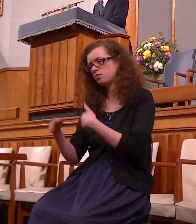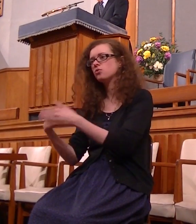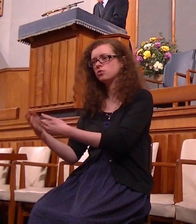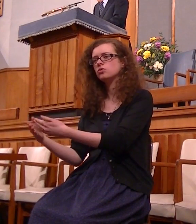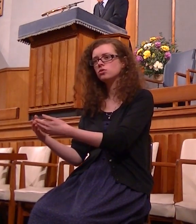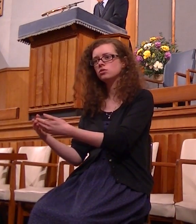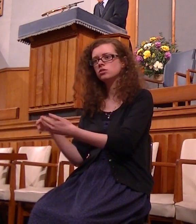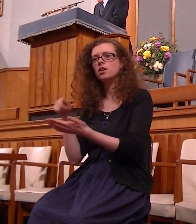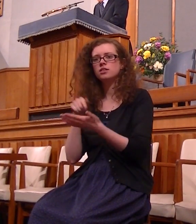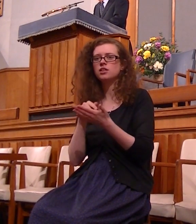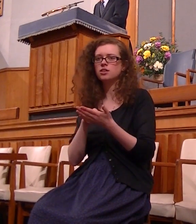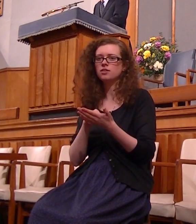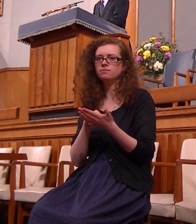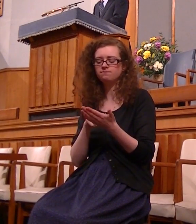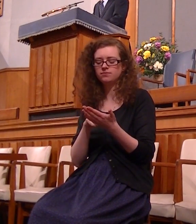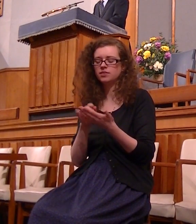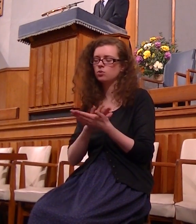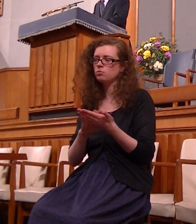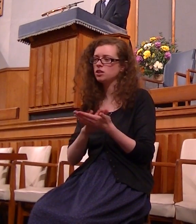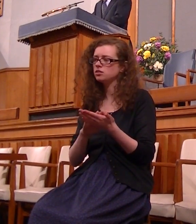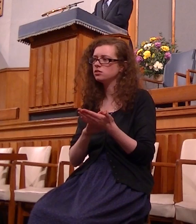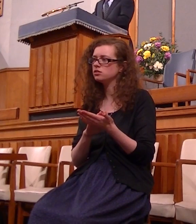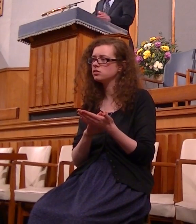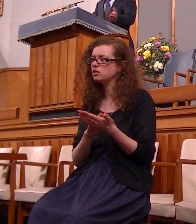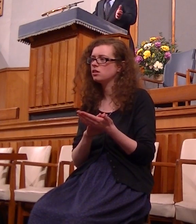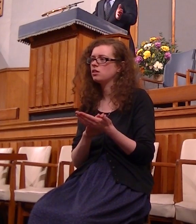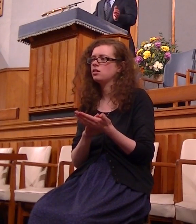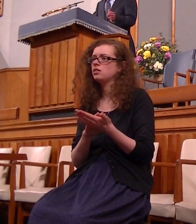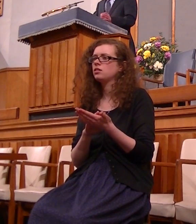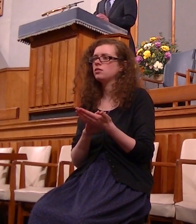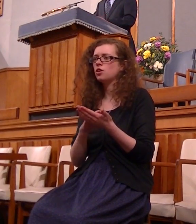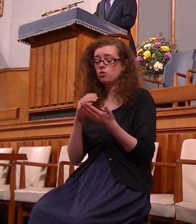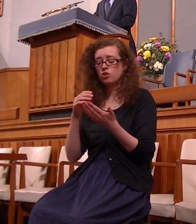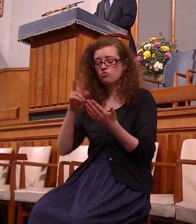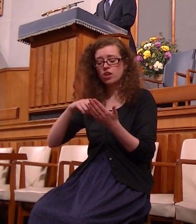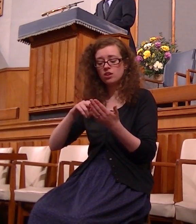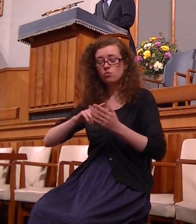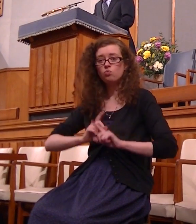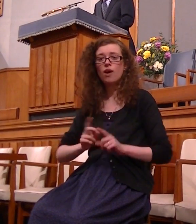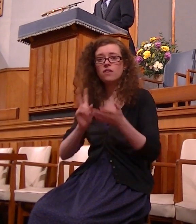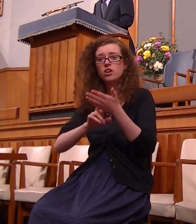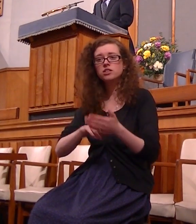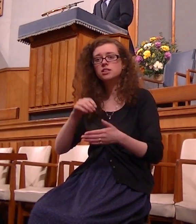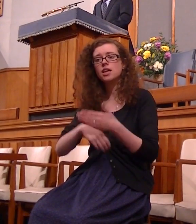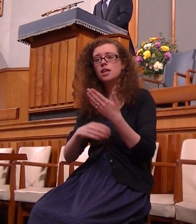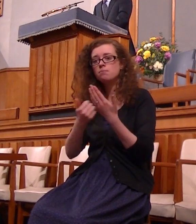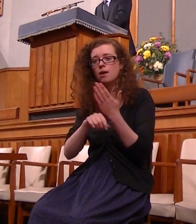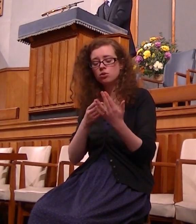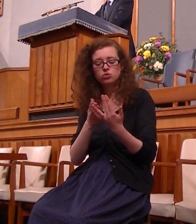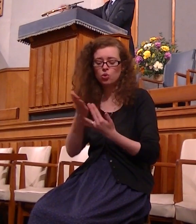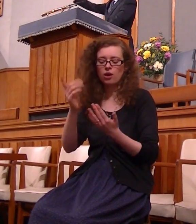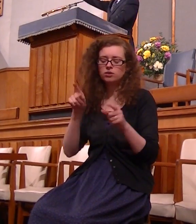that's what this is about dear friends and everywhere in the Bible conversion is the